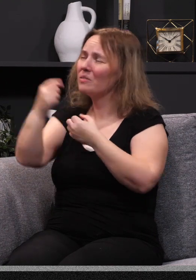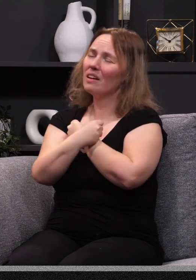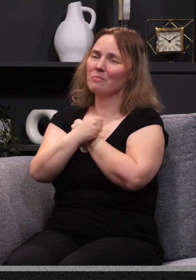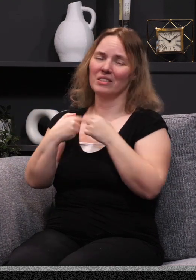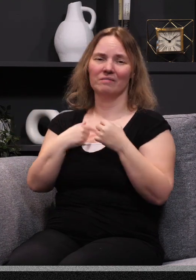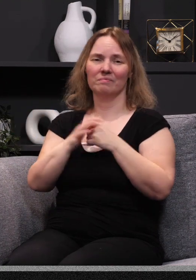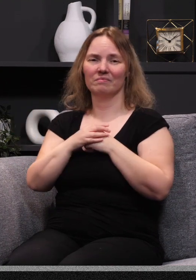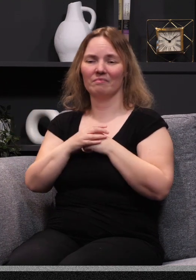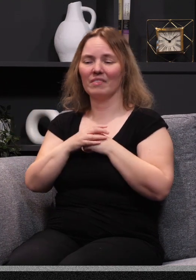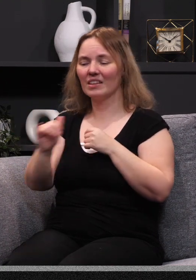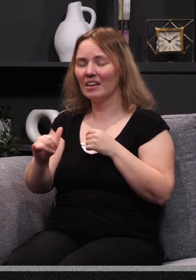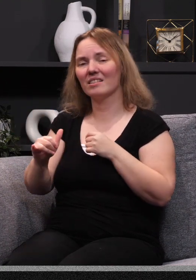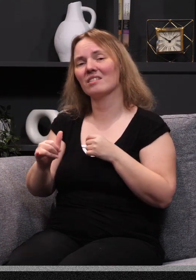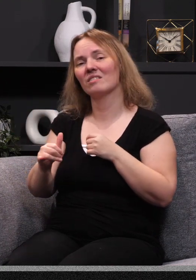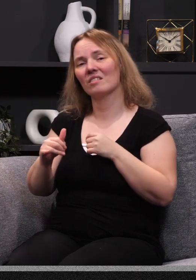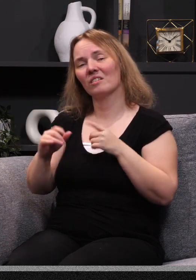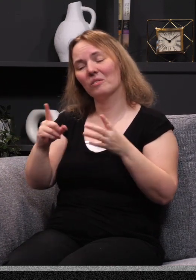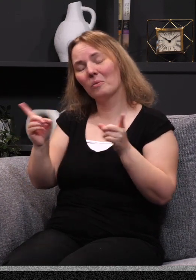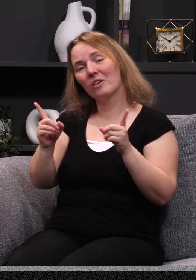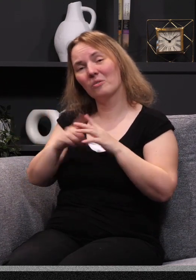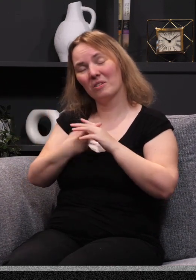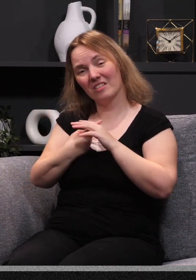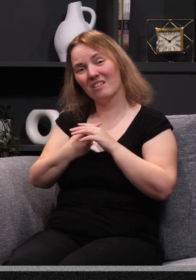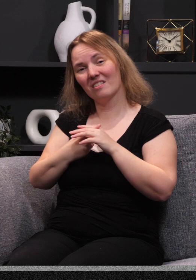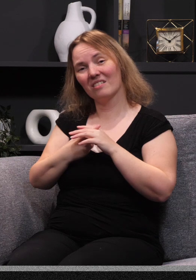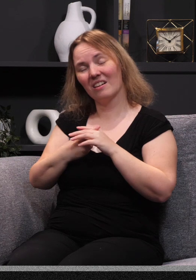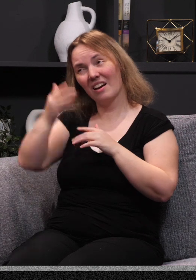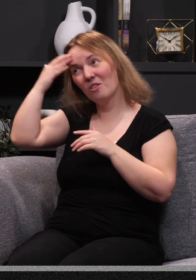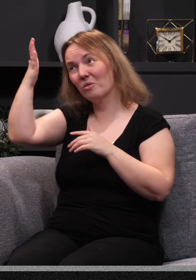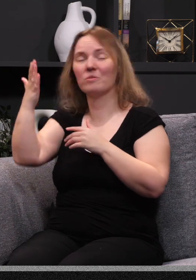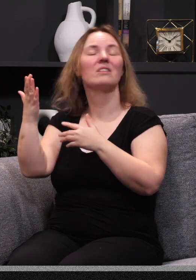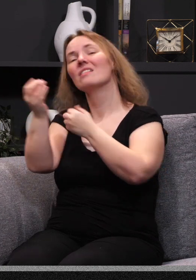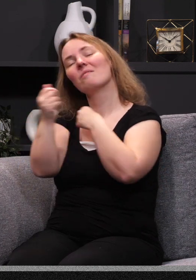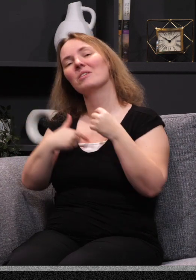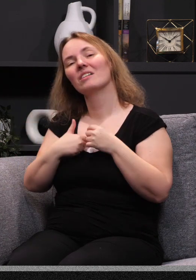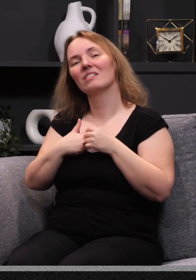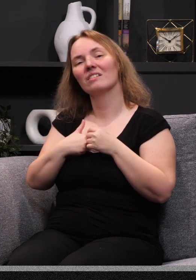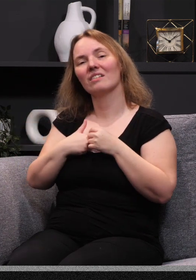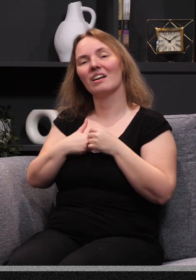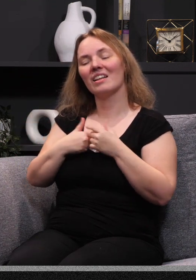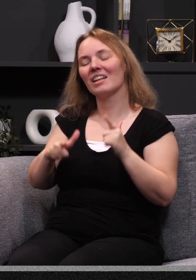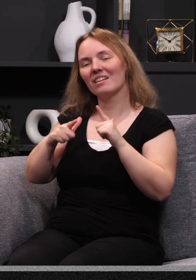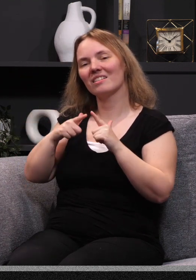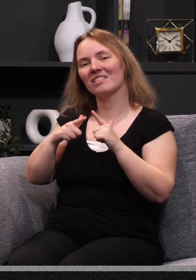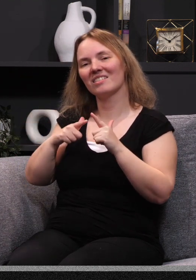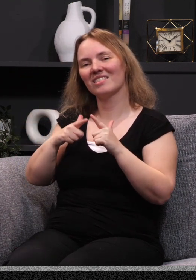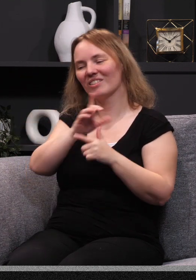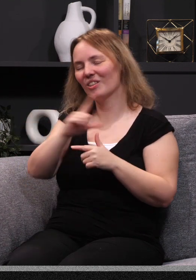is you love me. That's where you want to start. I know you love me. And then allow the Lord to be able to sort through some of that stuff